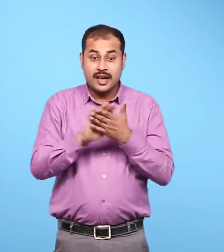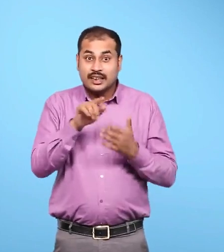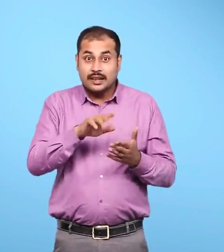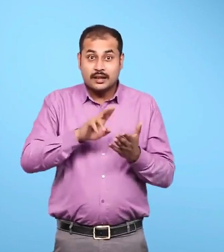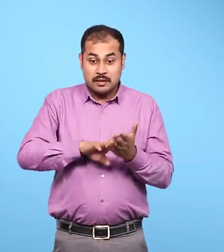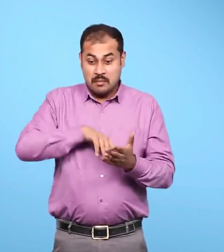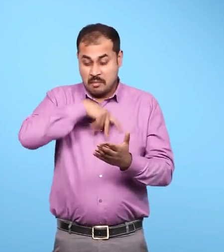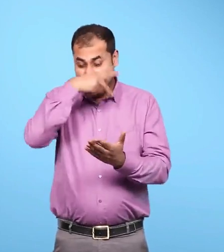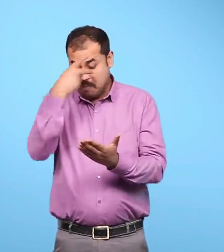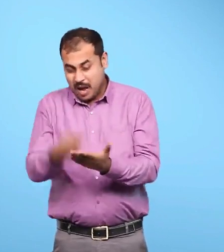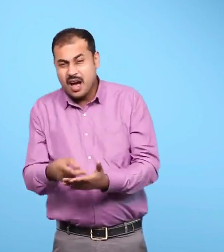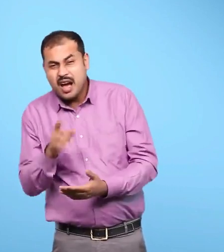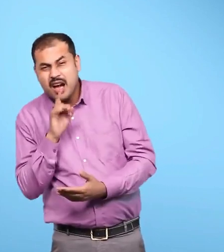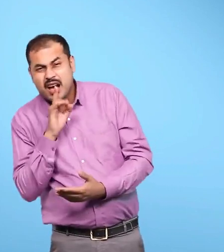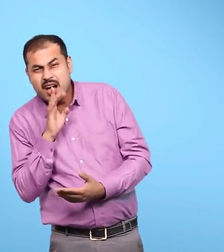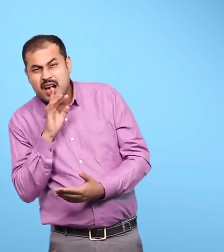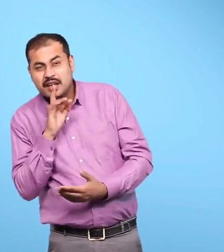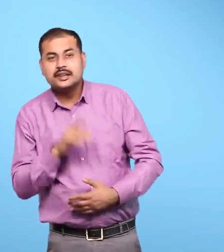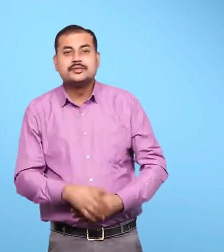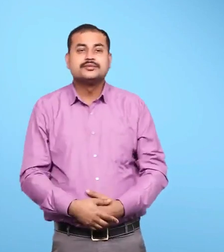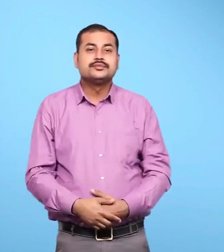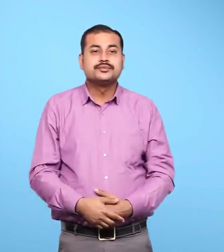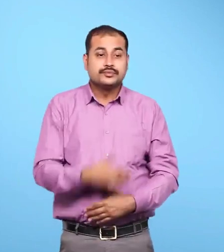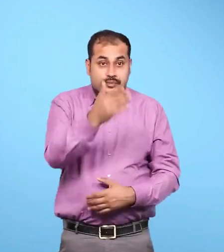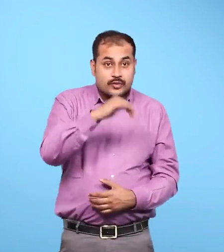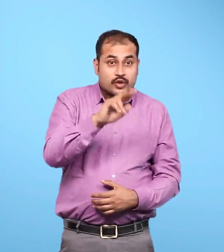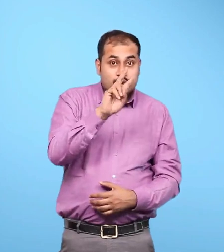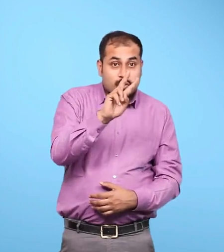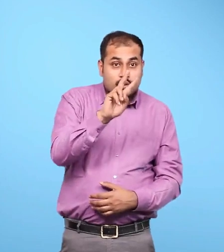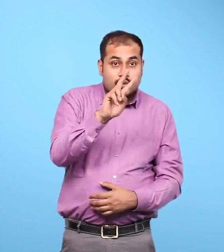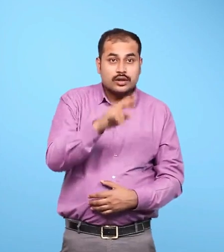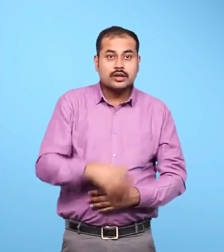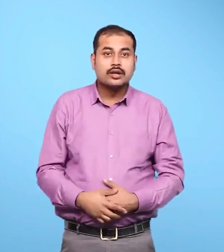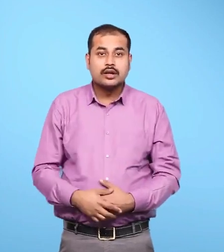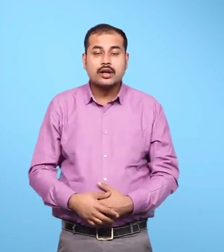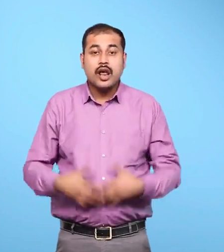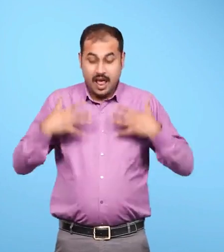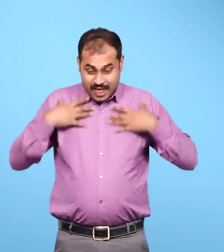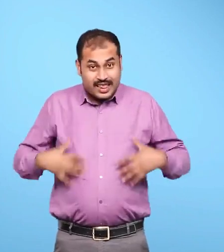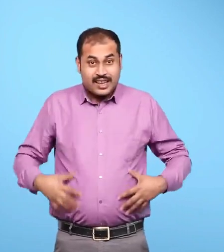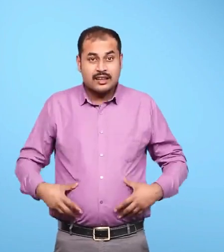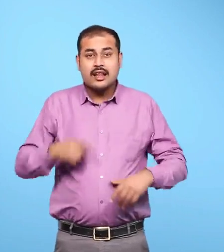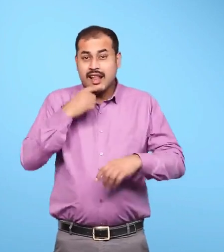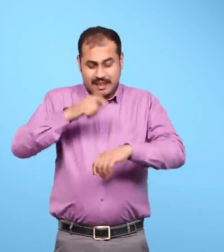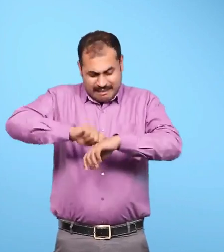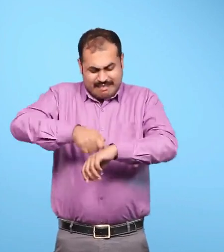fell down in pain. Two There were bruises on his body.